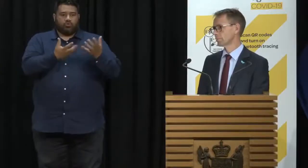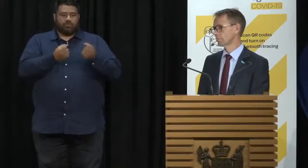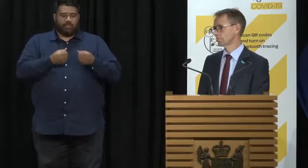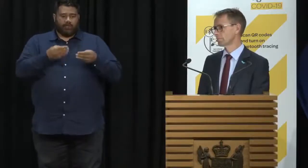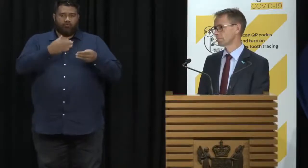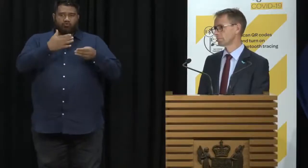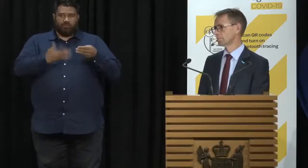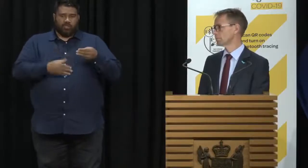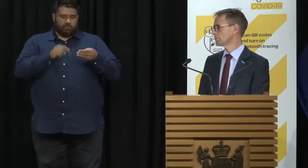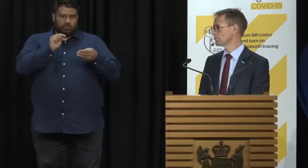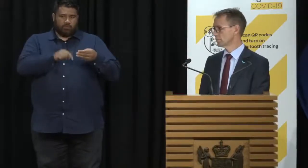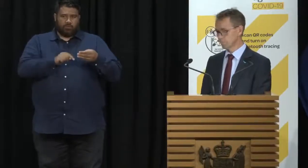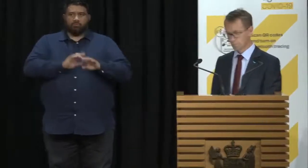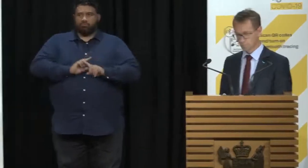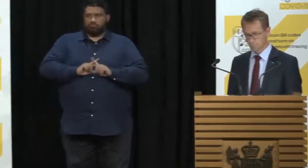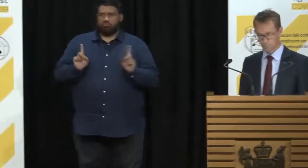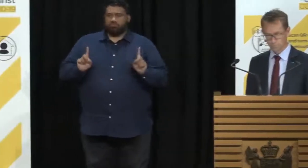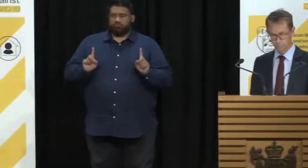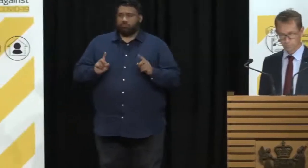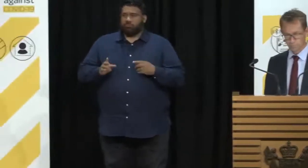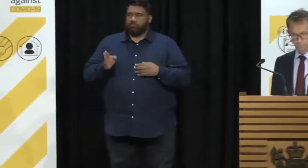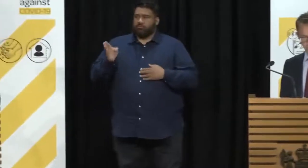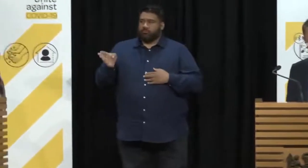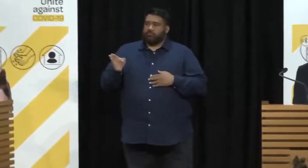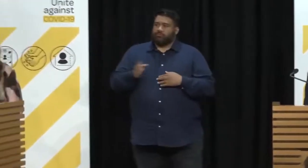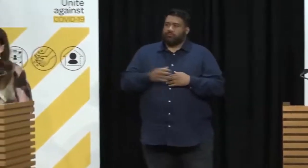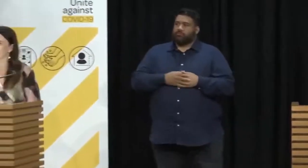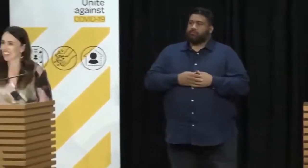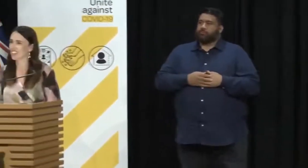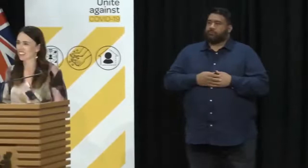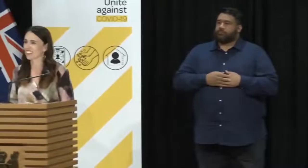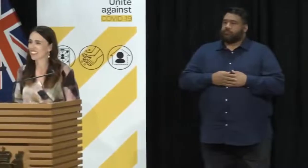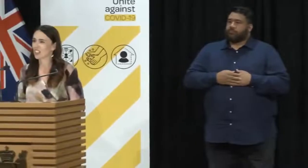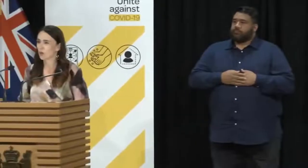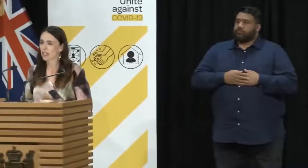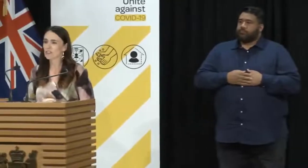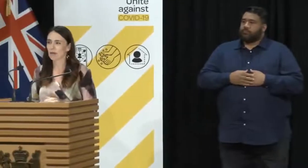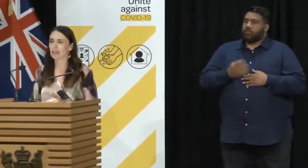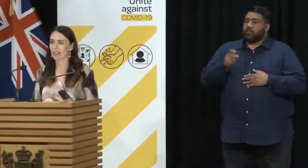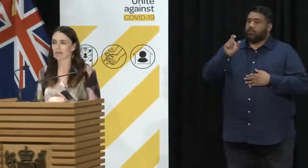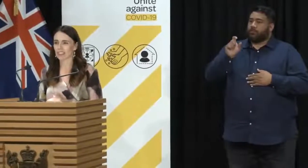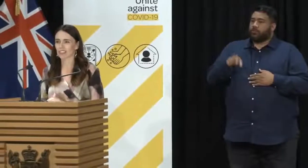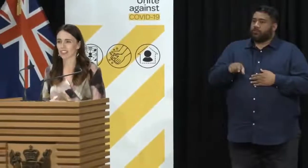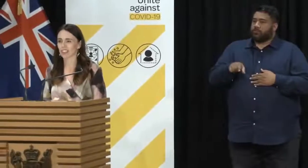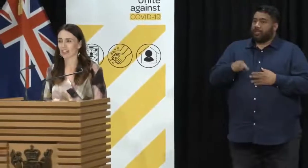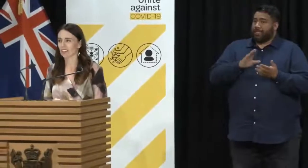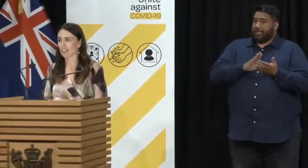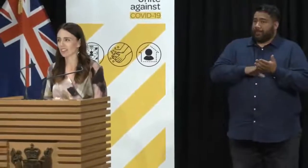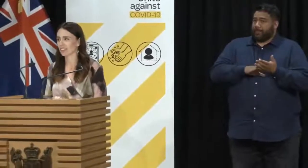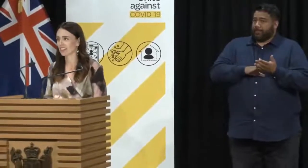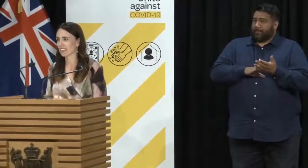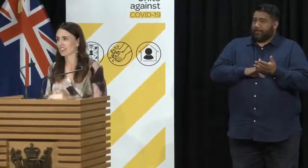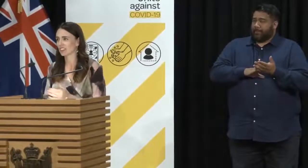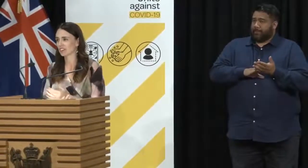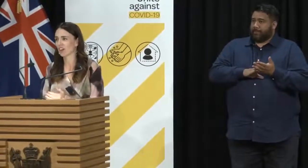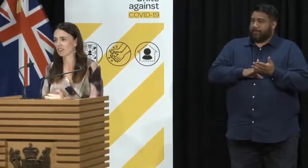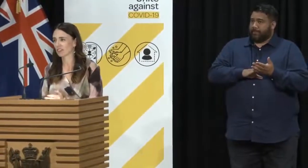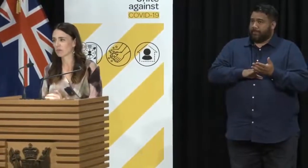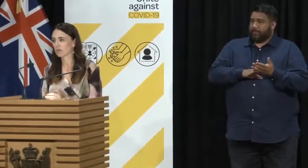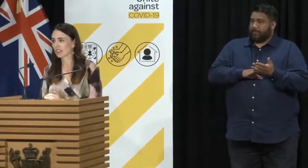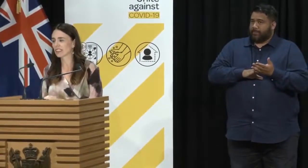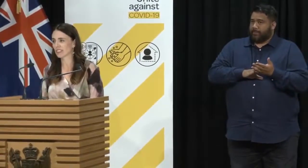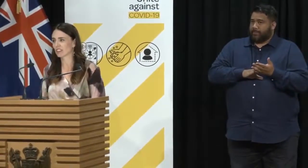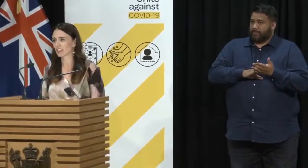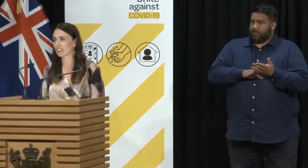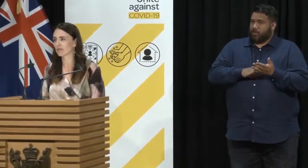And I will just reiterate again, this was an individual who had gone through managed isolation. We drum in that messaging around the dangers of